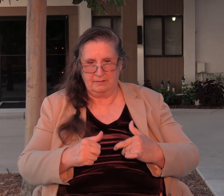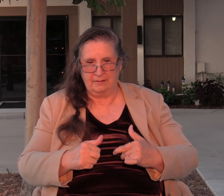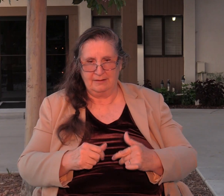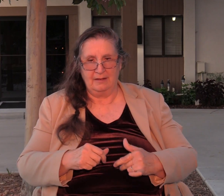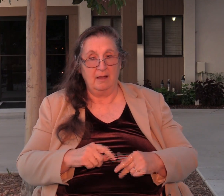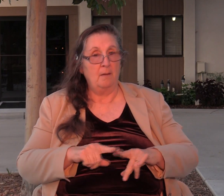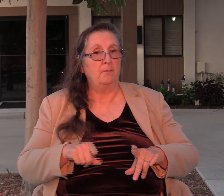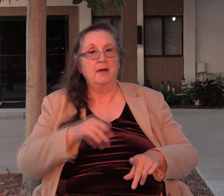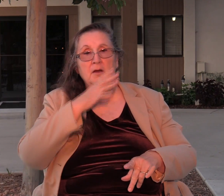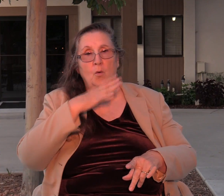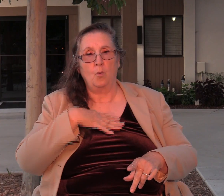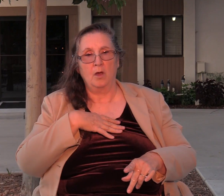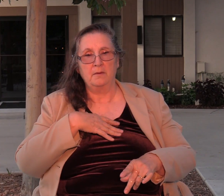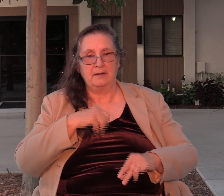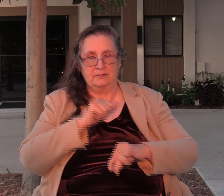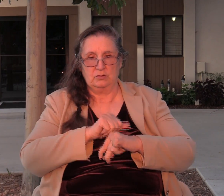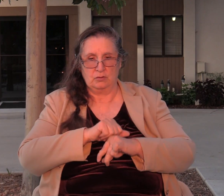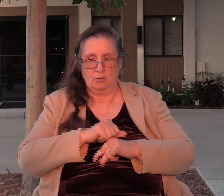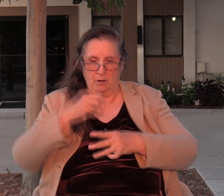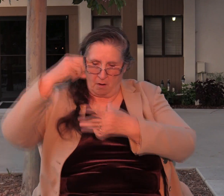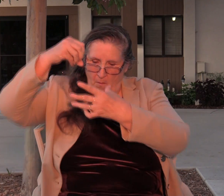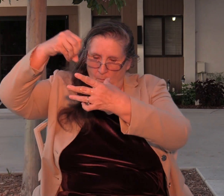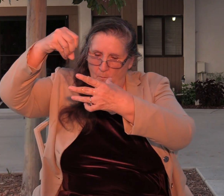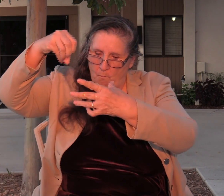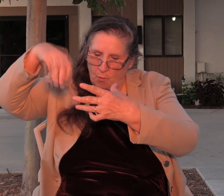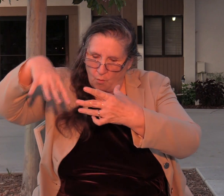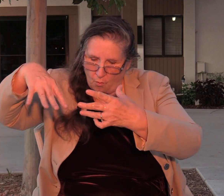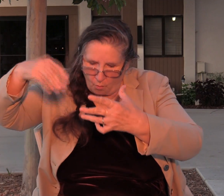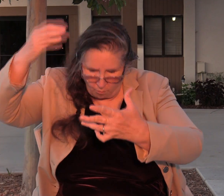drops a millstone from the tower and cracks his head wide open.